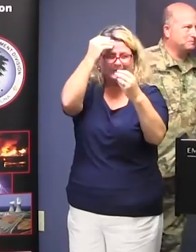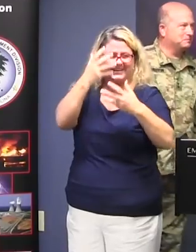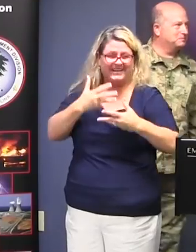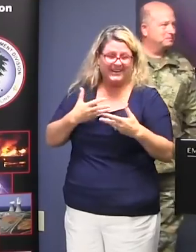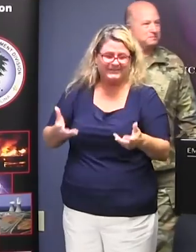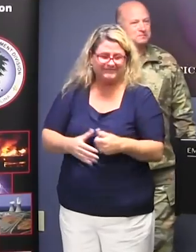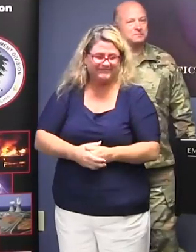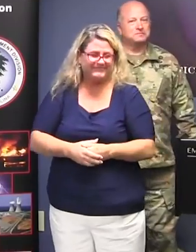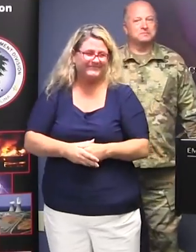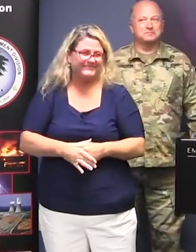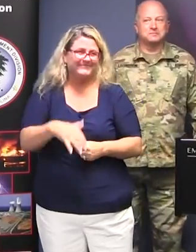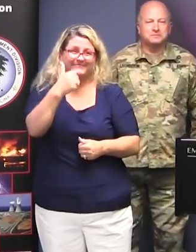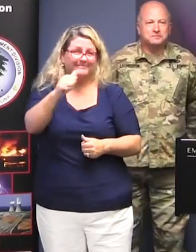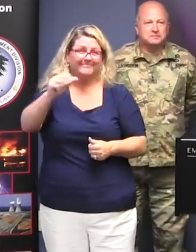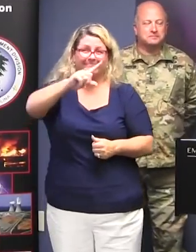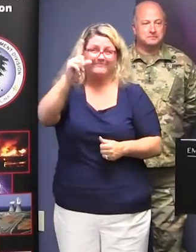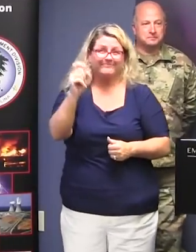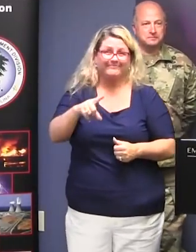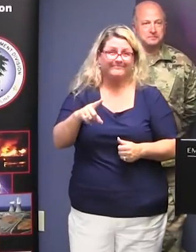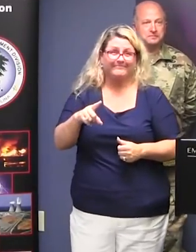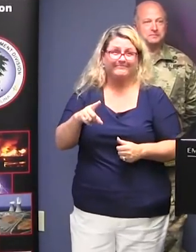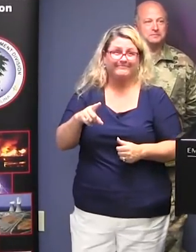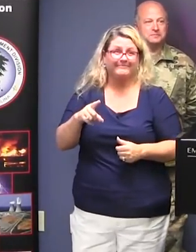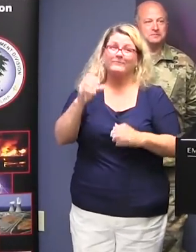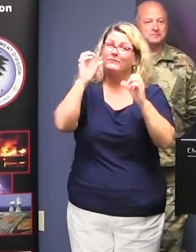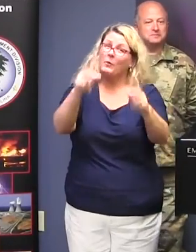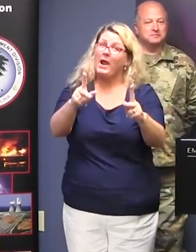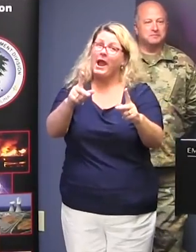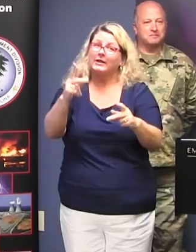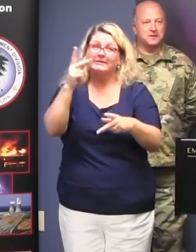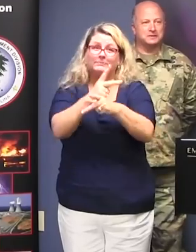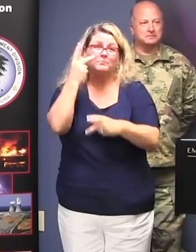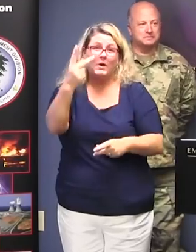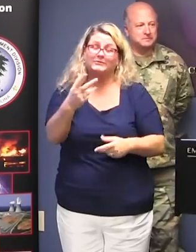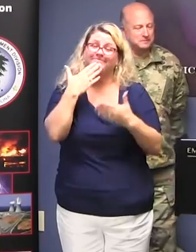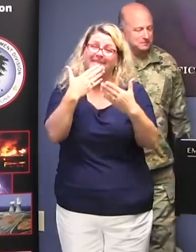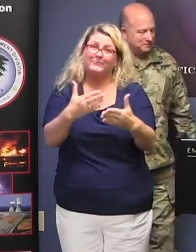Excellent. Any more questions? Well, stay tuned, and thank you very much.